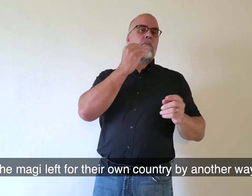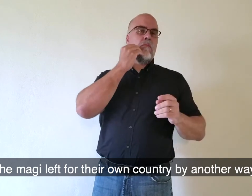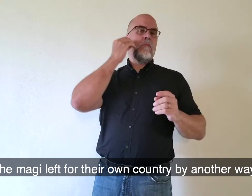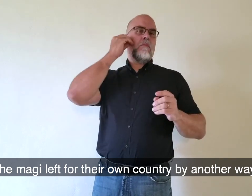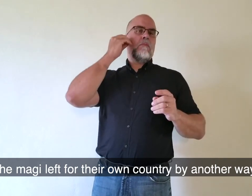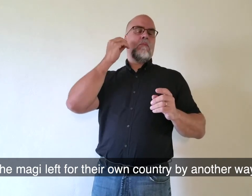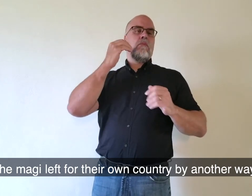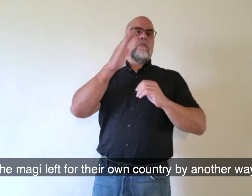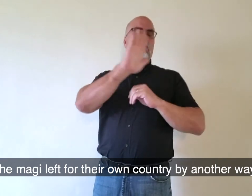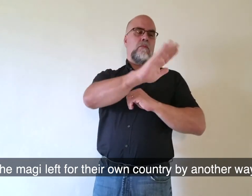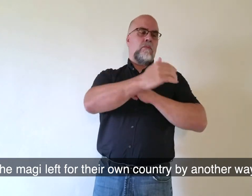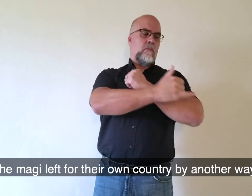another way.